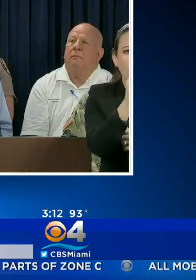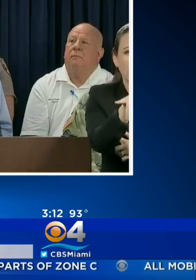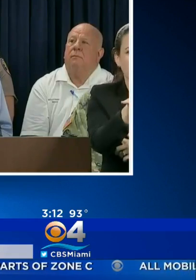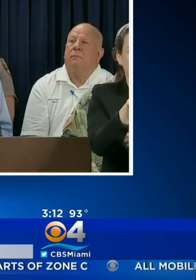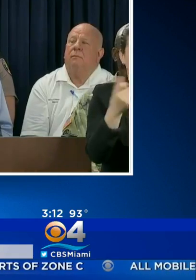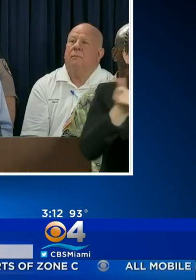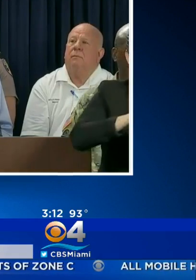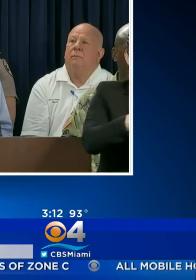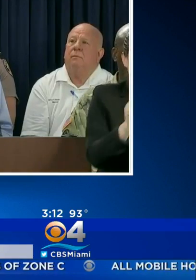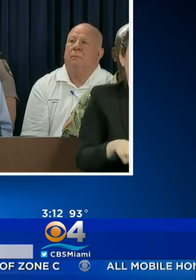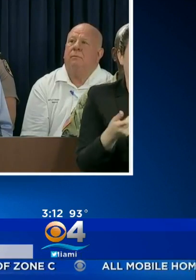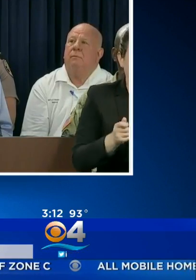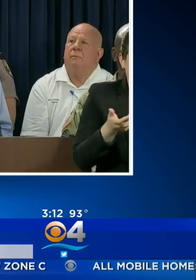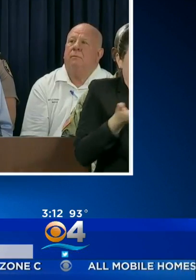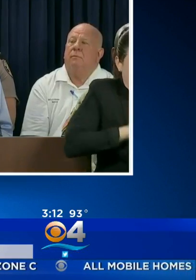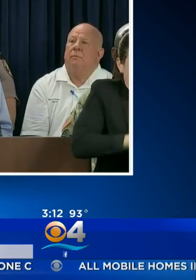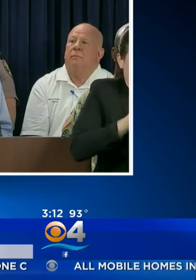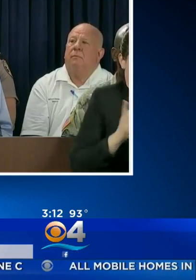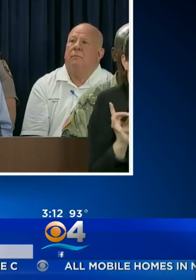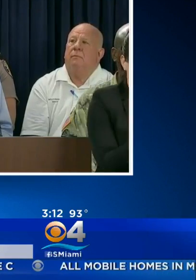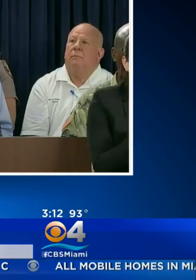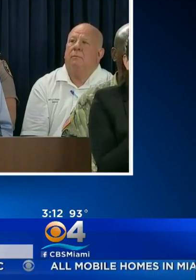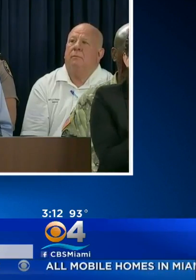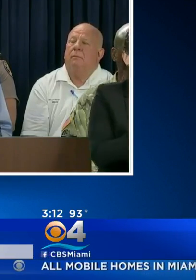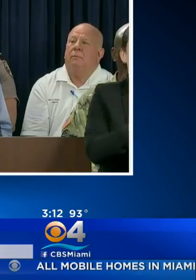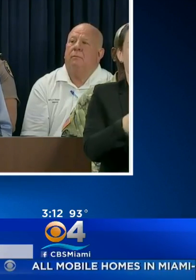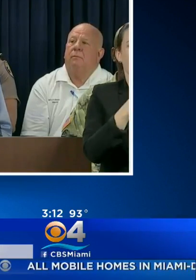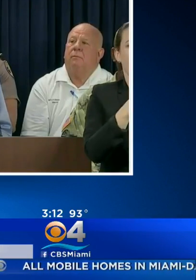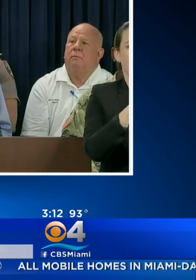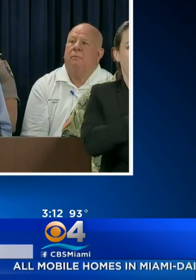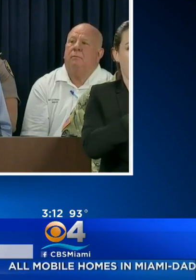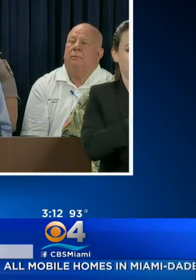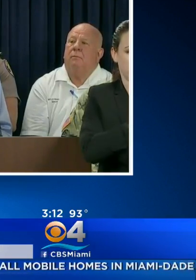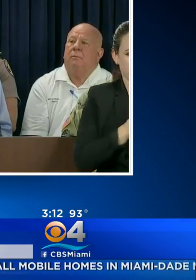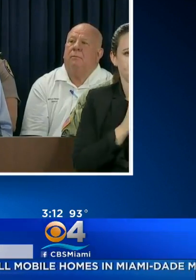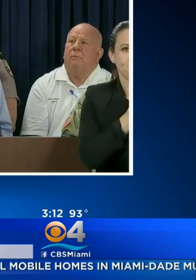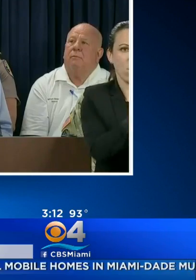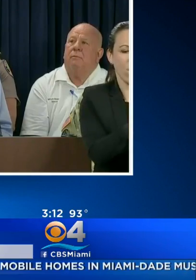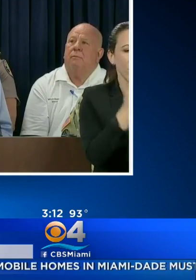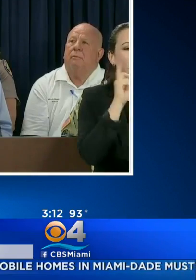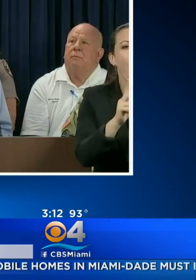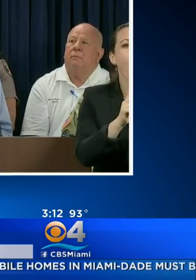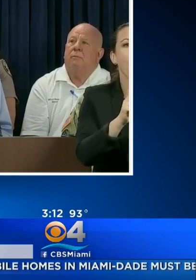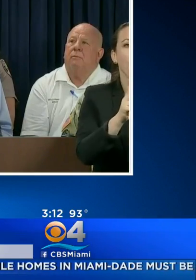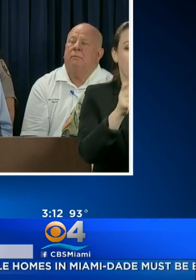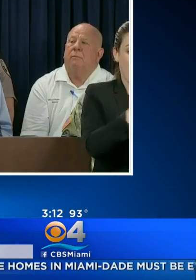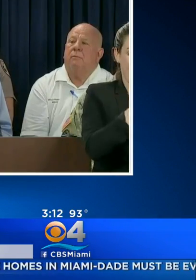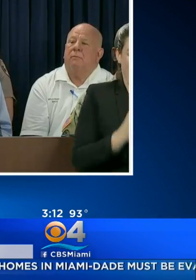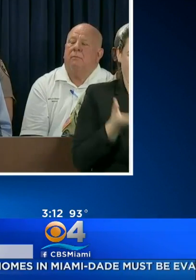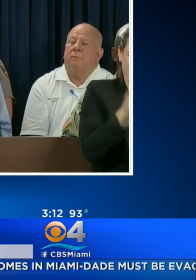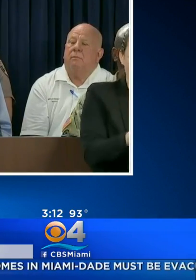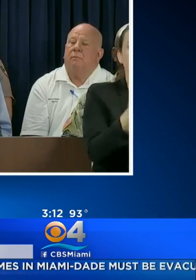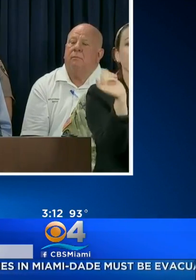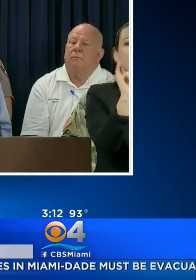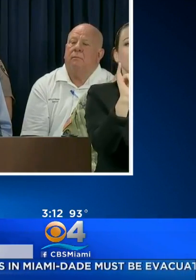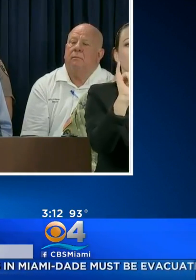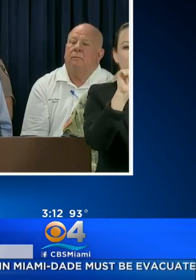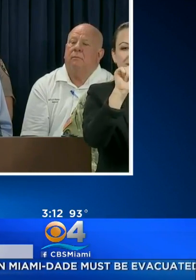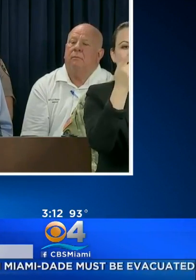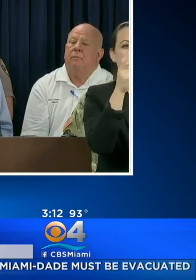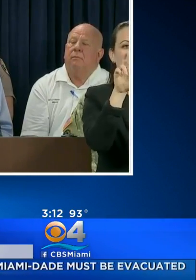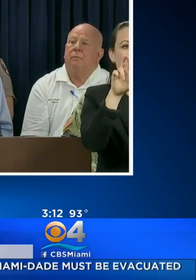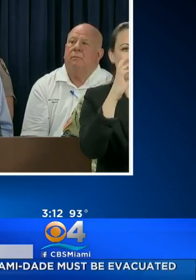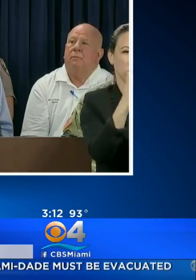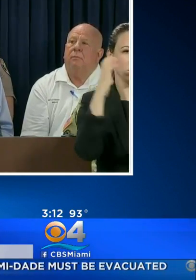PROVIDE CONTACT, TO HELP COORDINATE LAW ENFORCEMENT, ESCORTS FOR STAFF AND TANKERS. WE KNOW FUEL IS IMPORTANT AND WE ARE